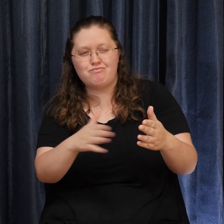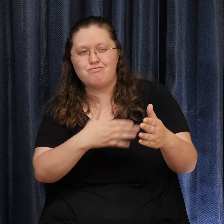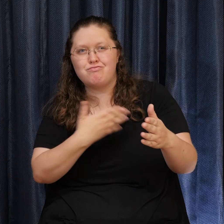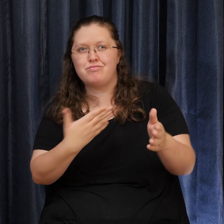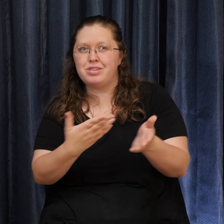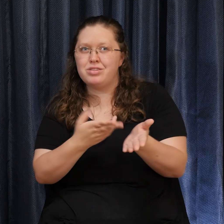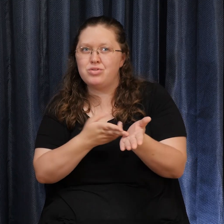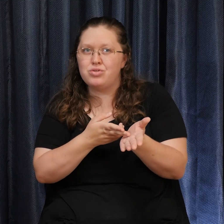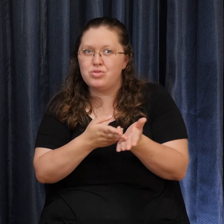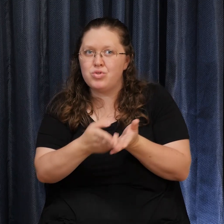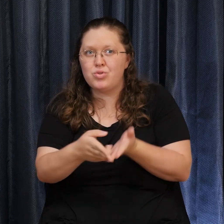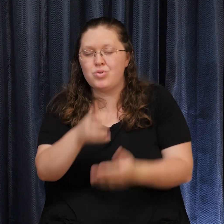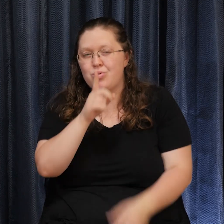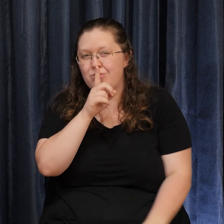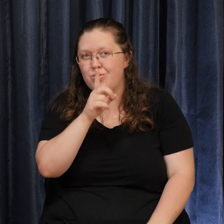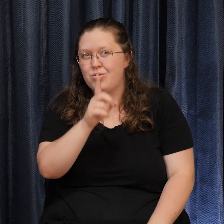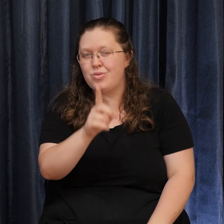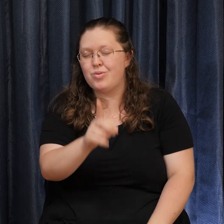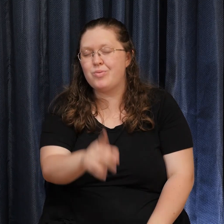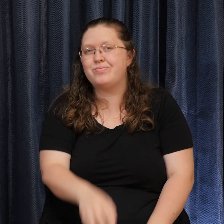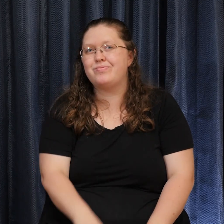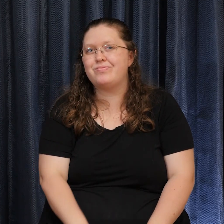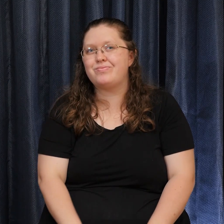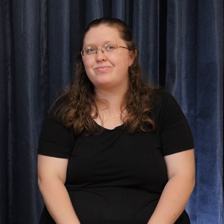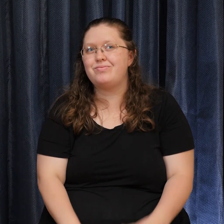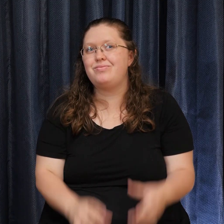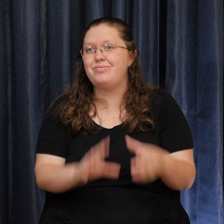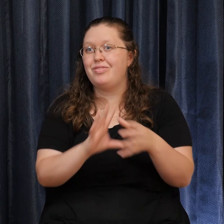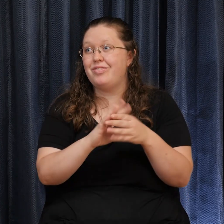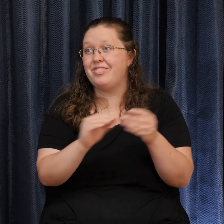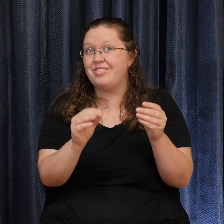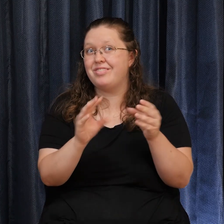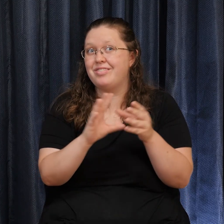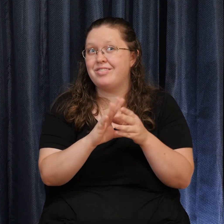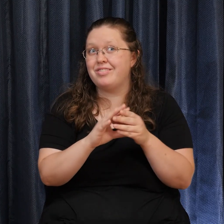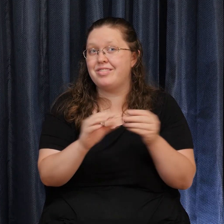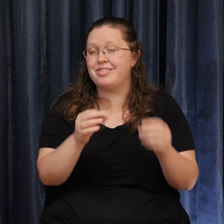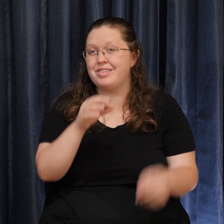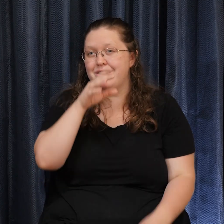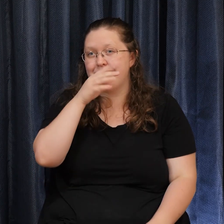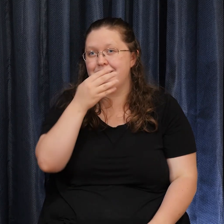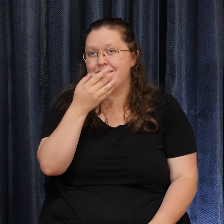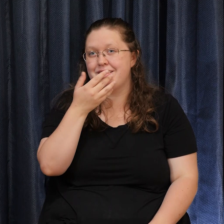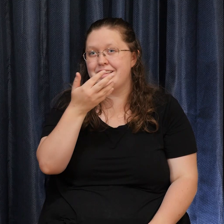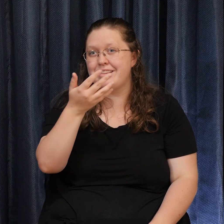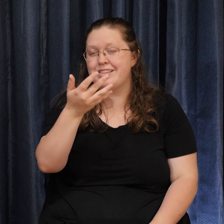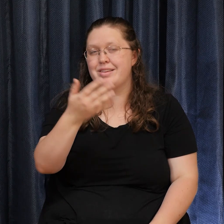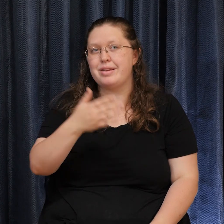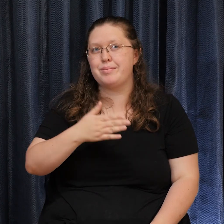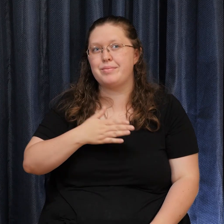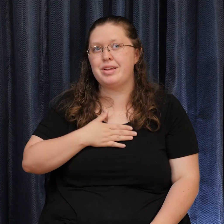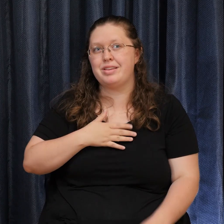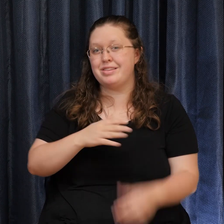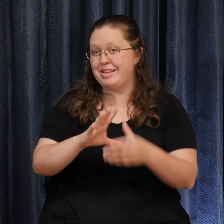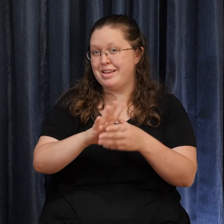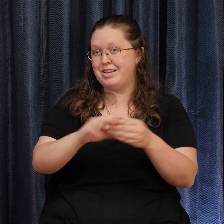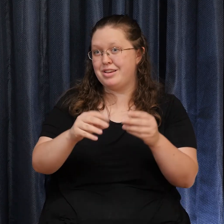and true Saying This is my message To